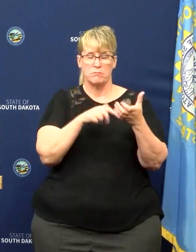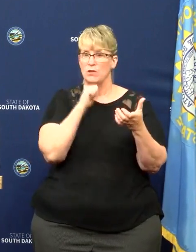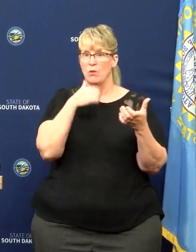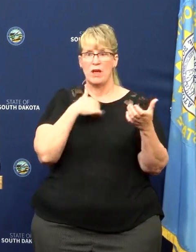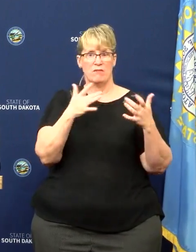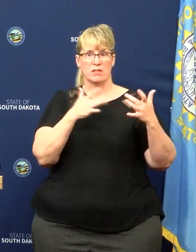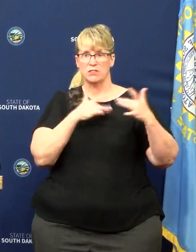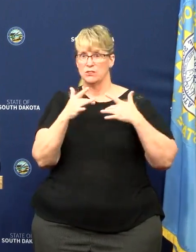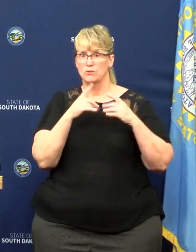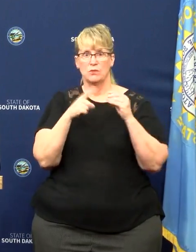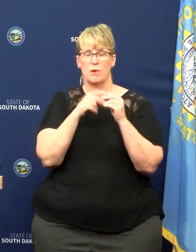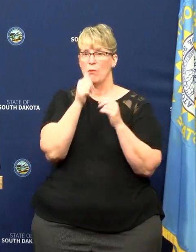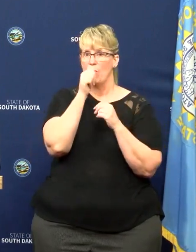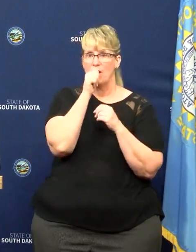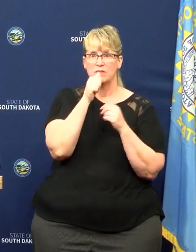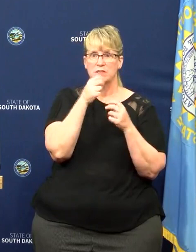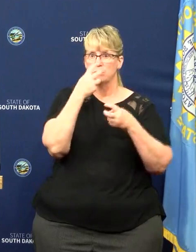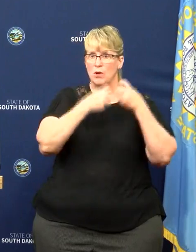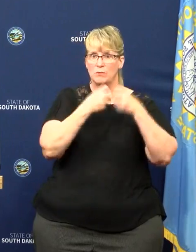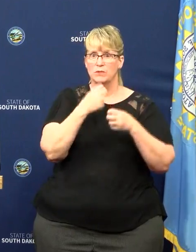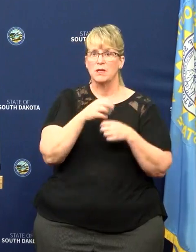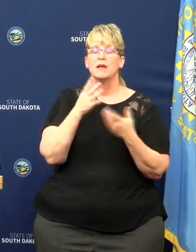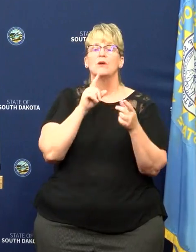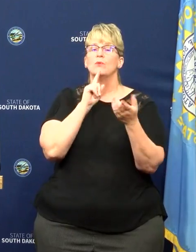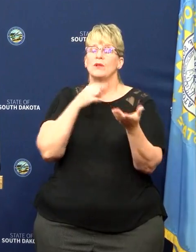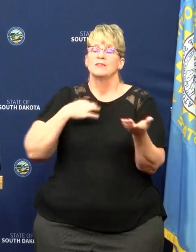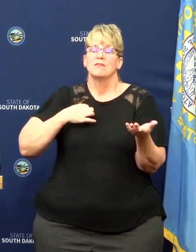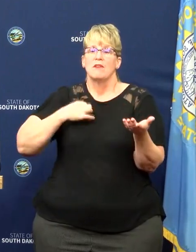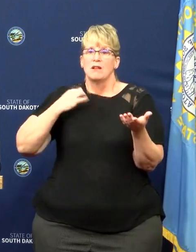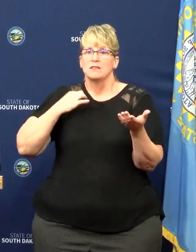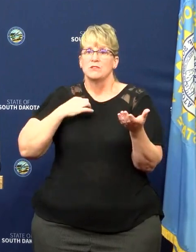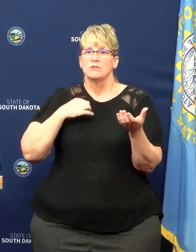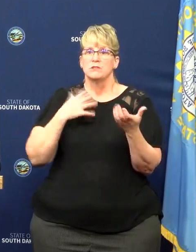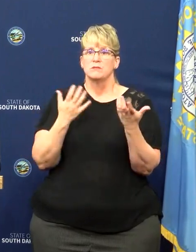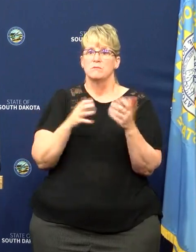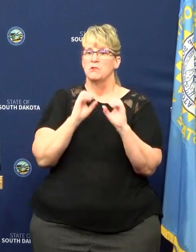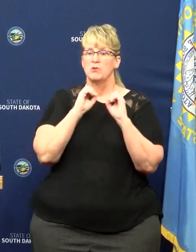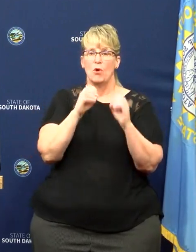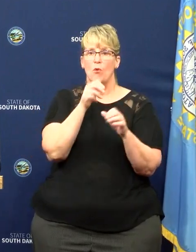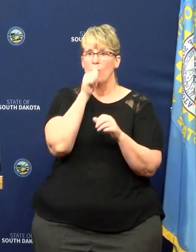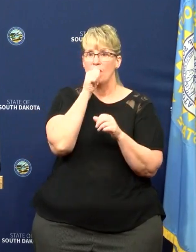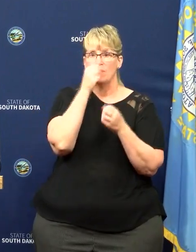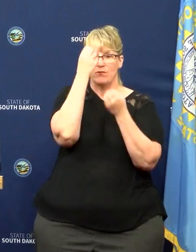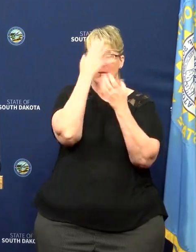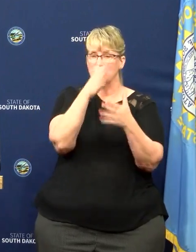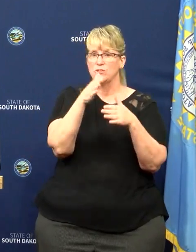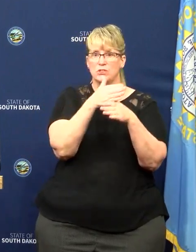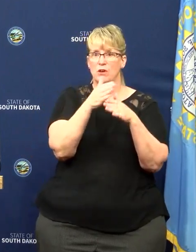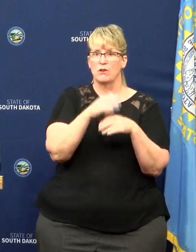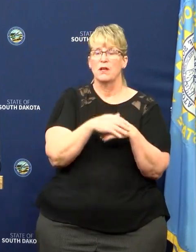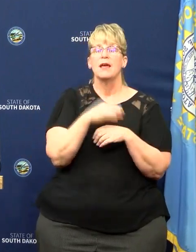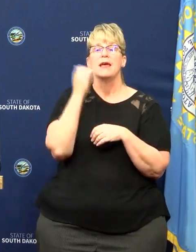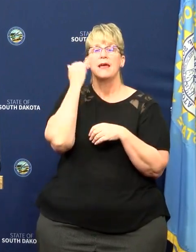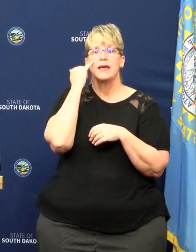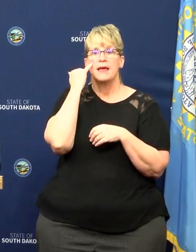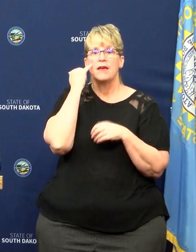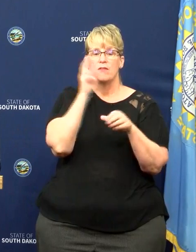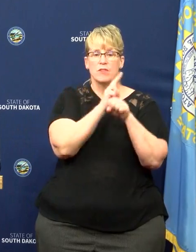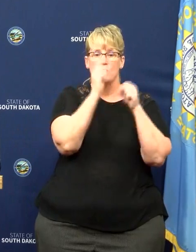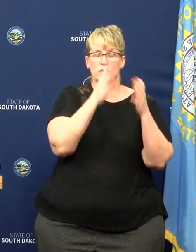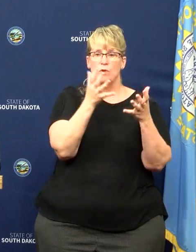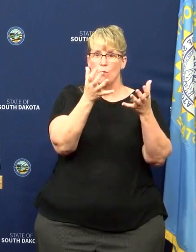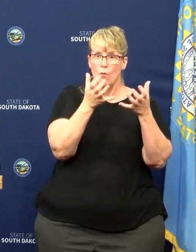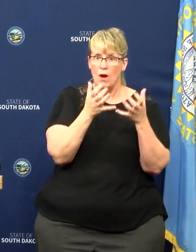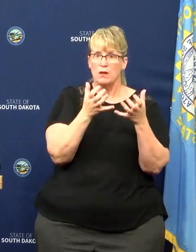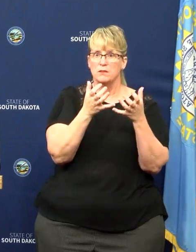any concerns about privacy issues. It's a voluntary tool and no private information is shared unless the user opts in